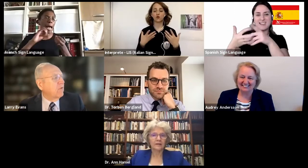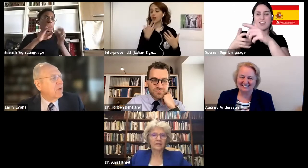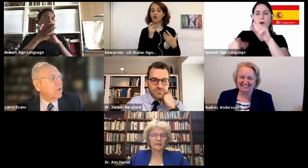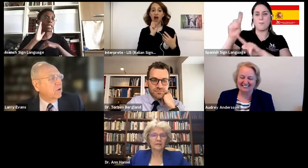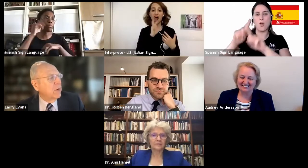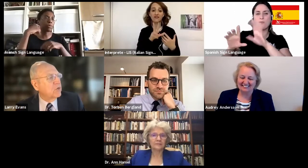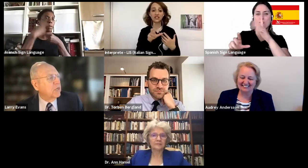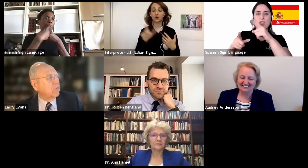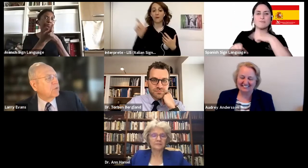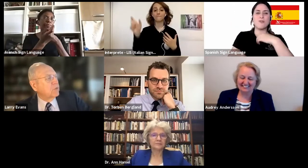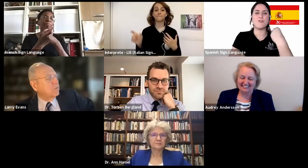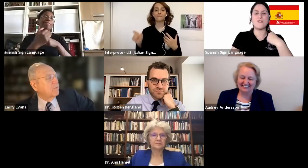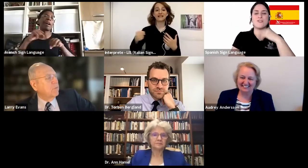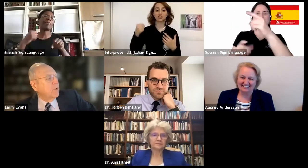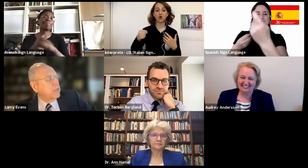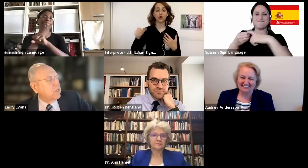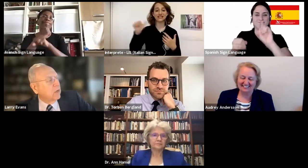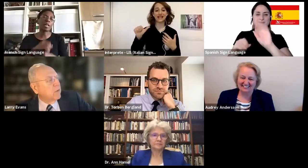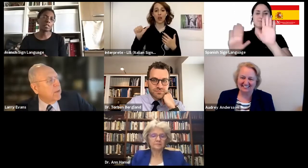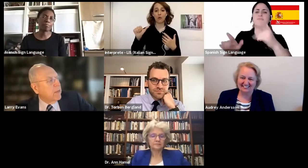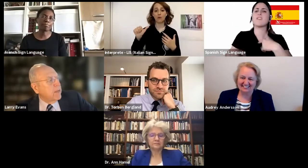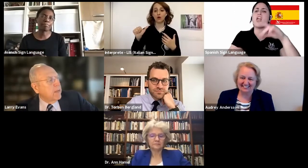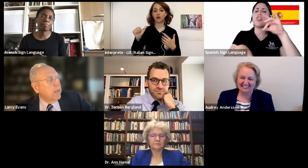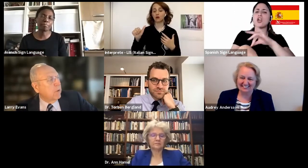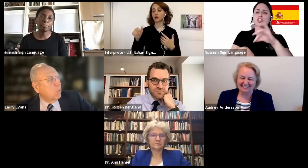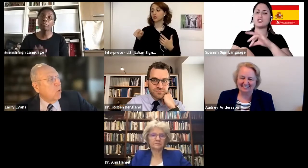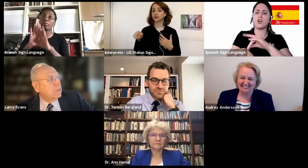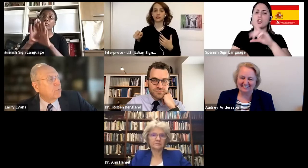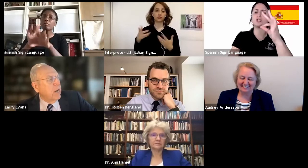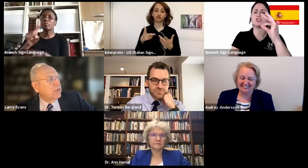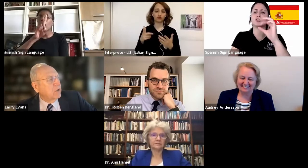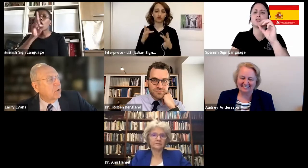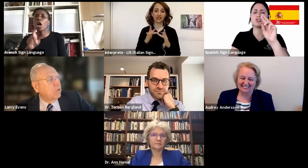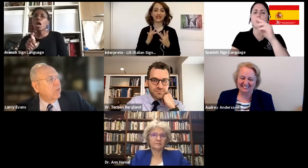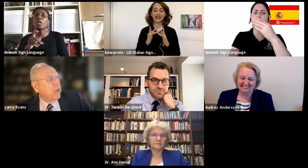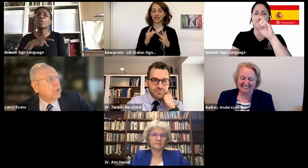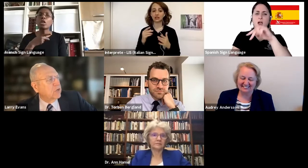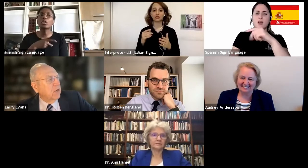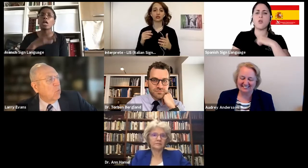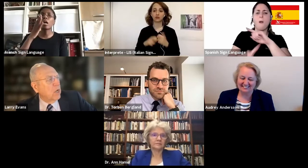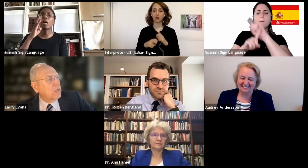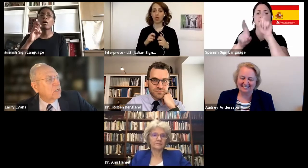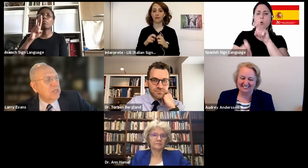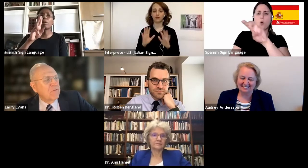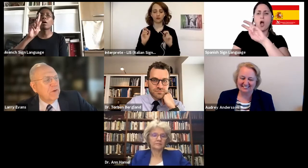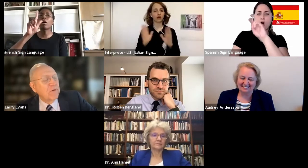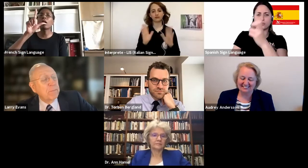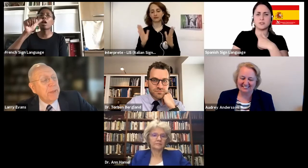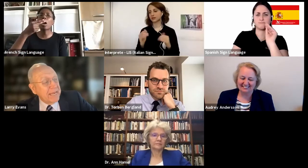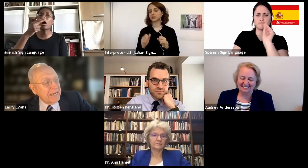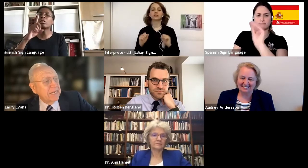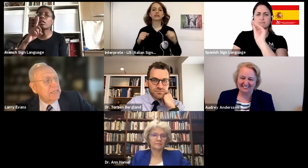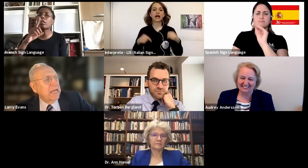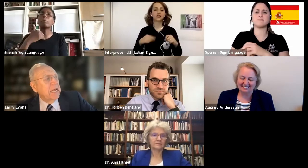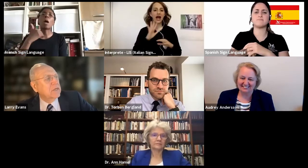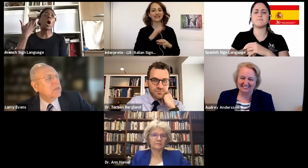have another question that was raised here. What practical things can one suffering from